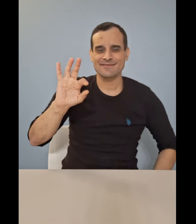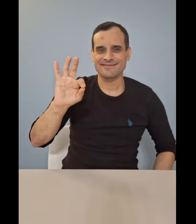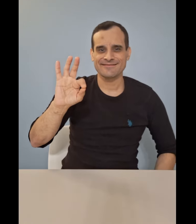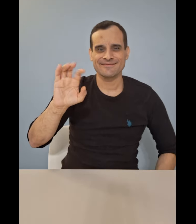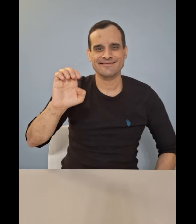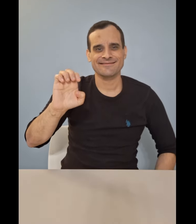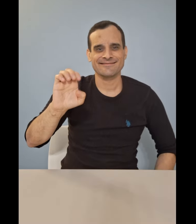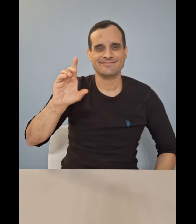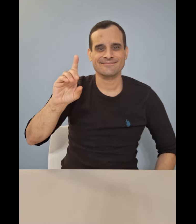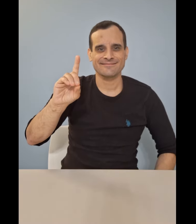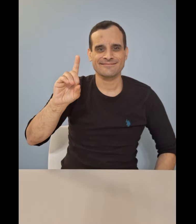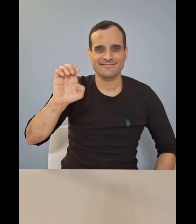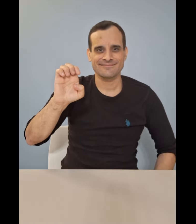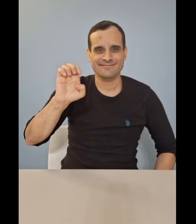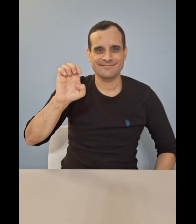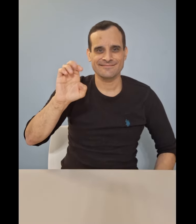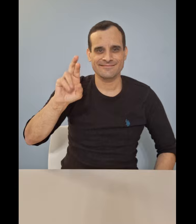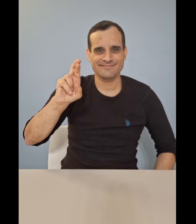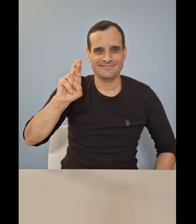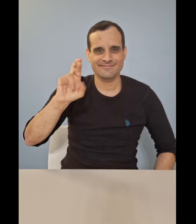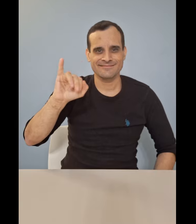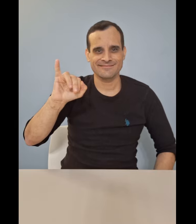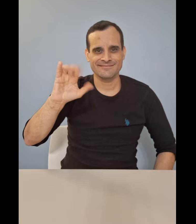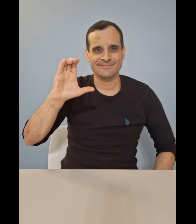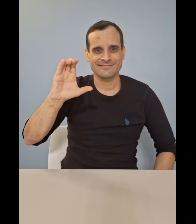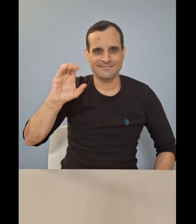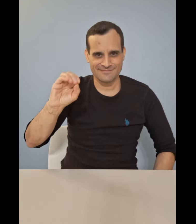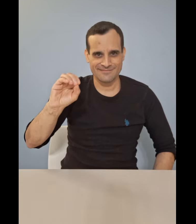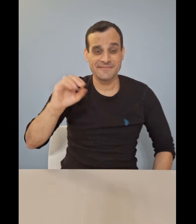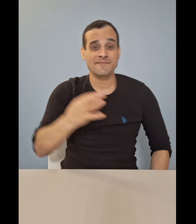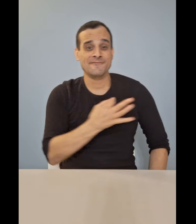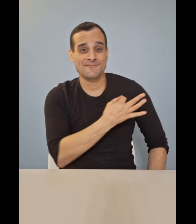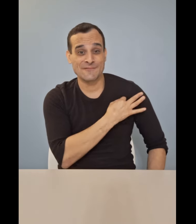Hello! My name is F-E-D-E-R-I-C-O. This is my name sign.